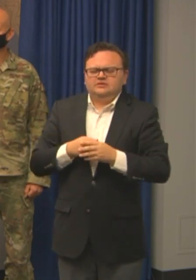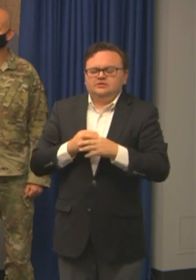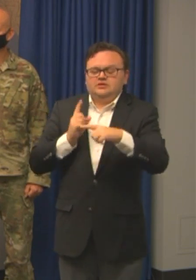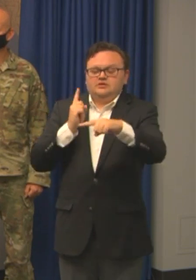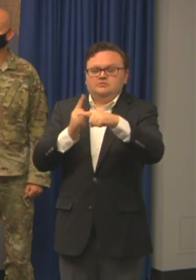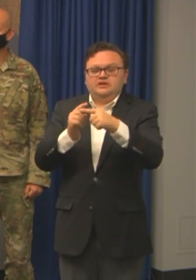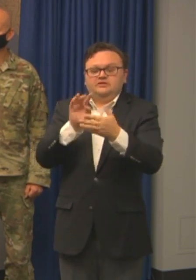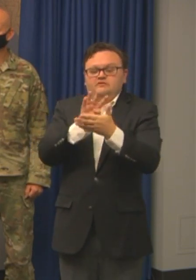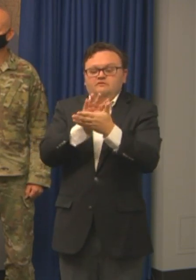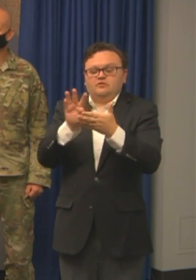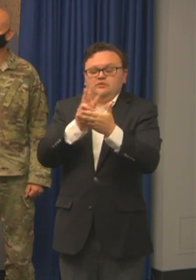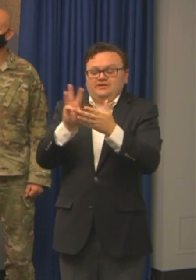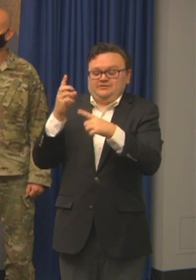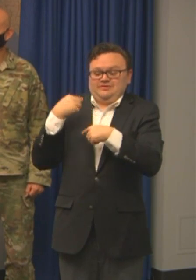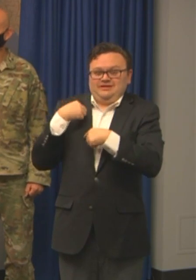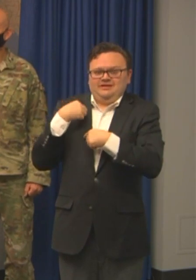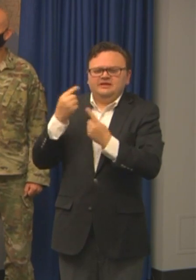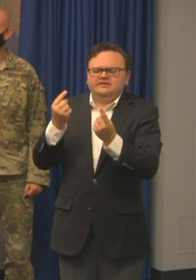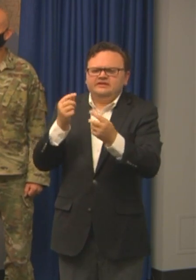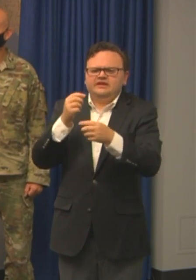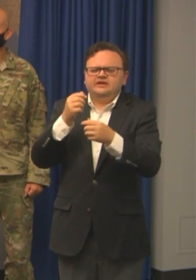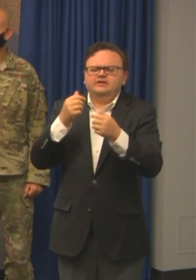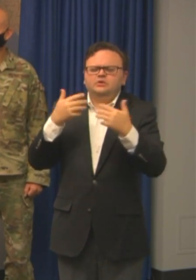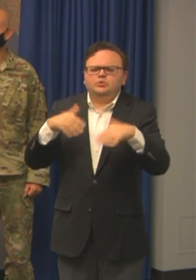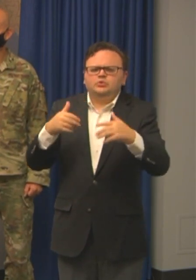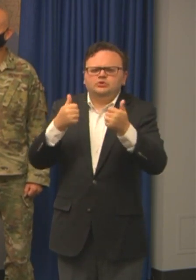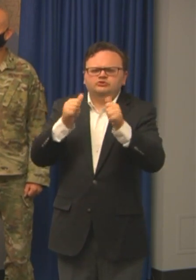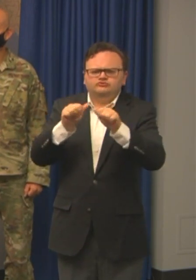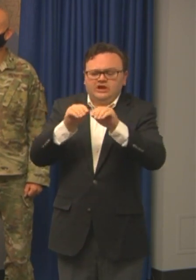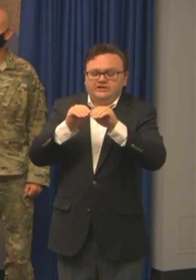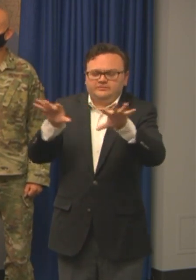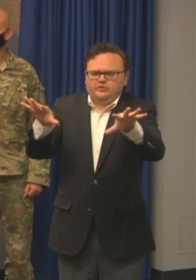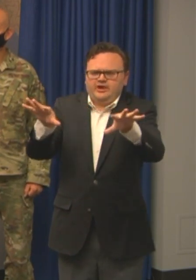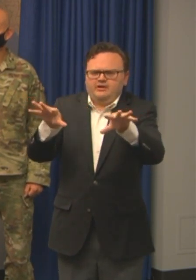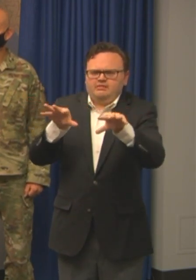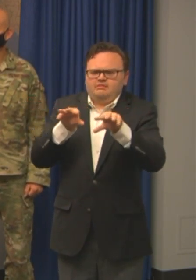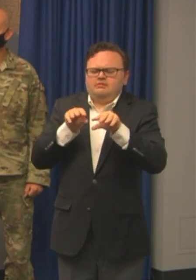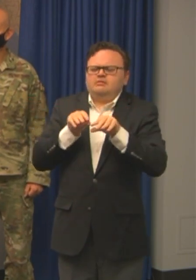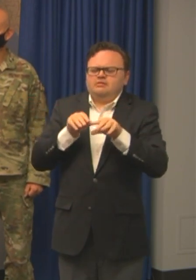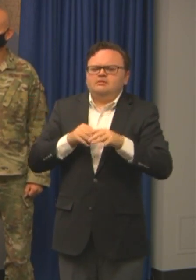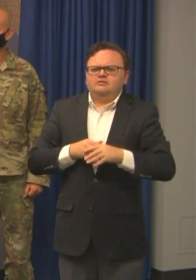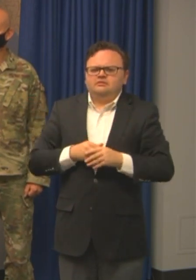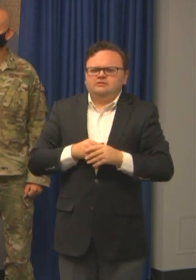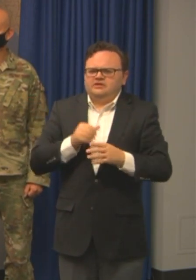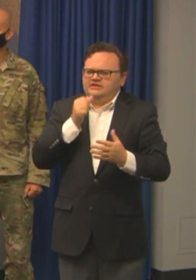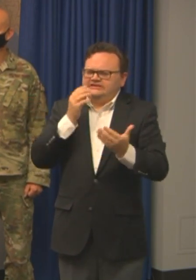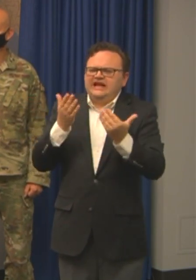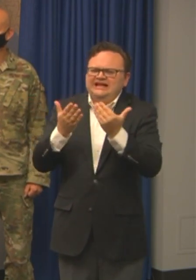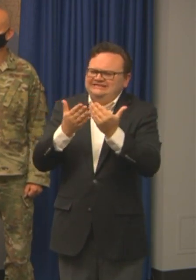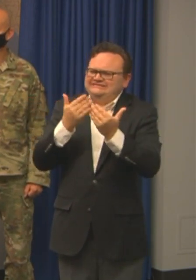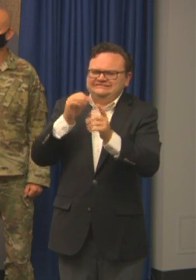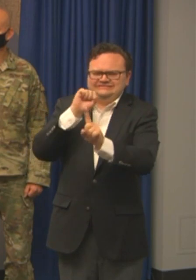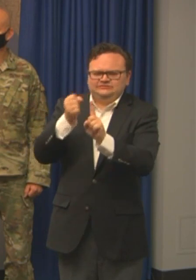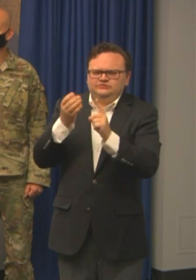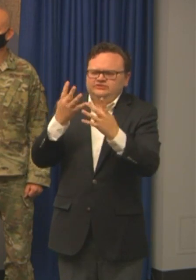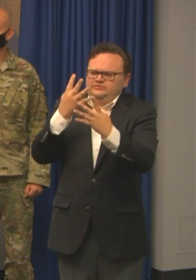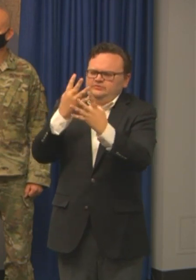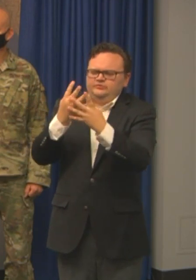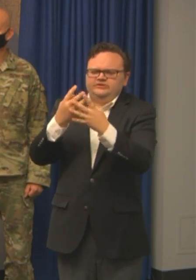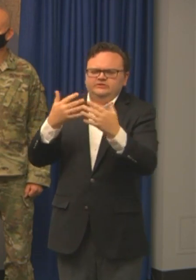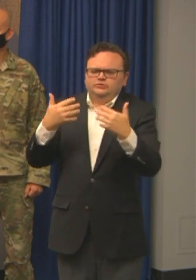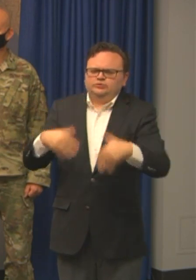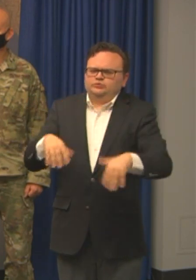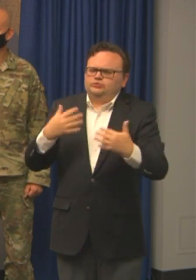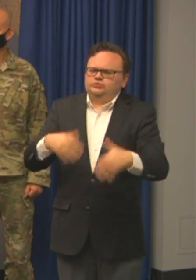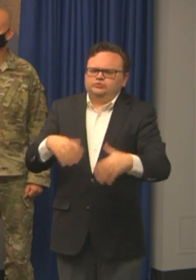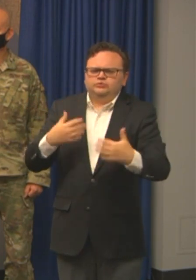weeks, you know, have been really trying. So so we appreciate all the efforts that they're doing. It's it's not an easy situation when you're dealing with